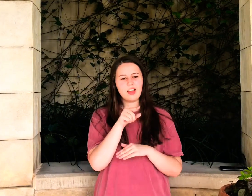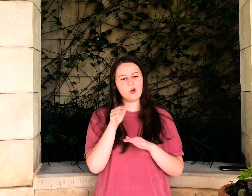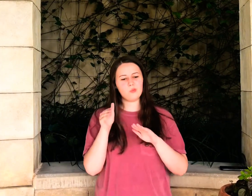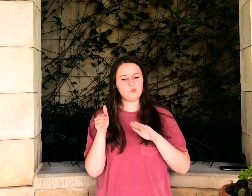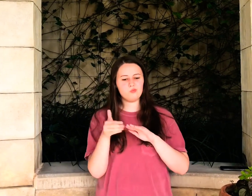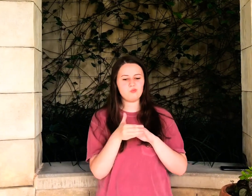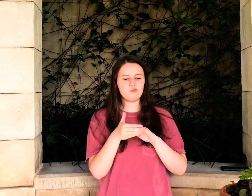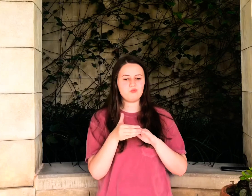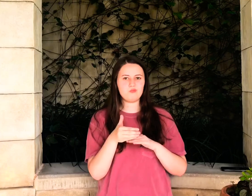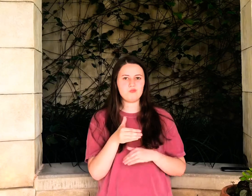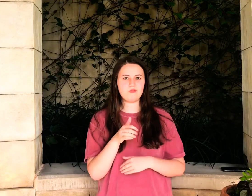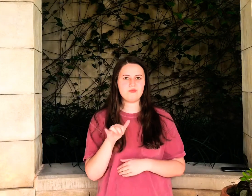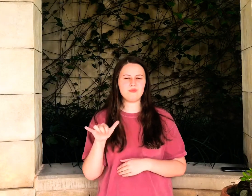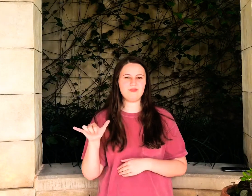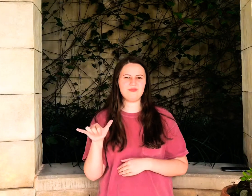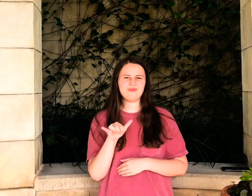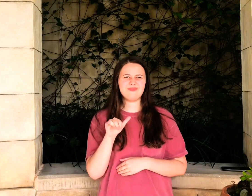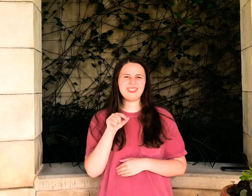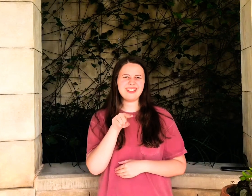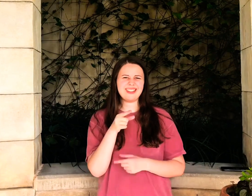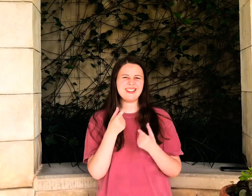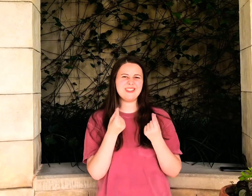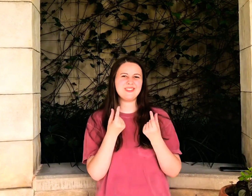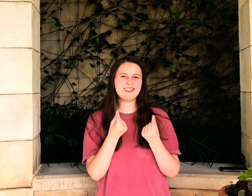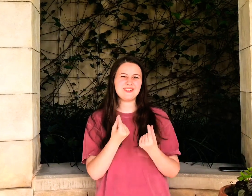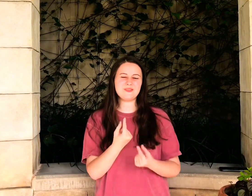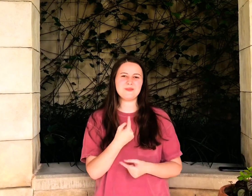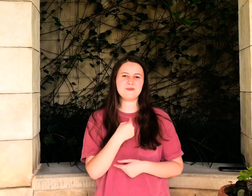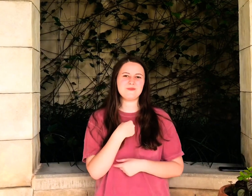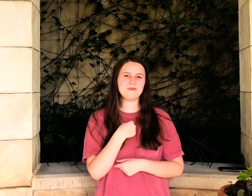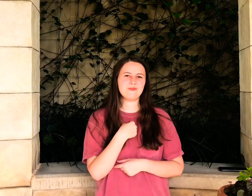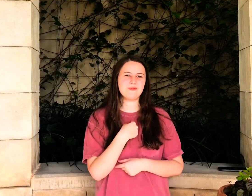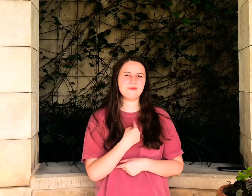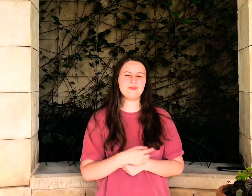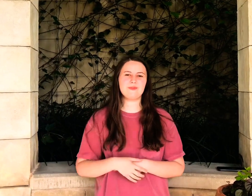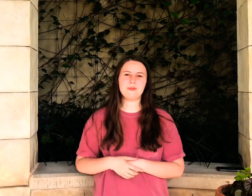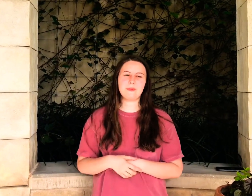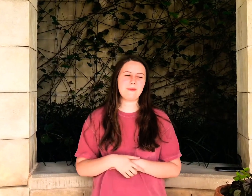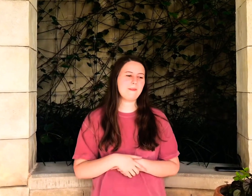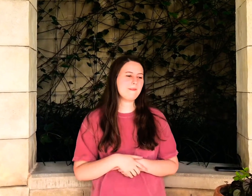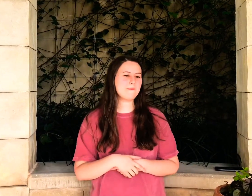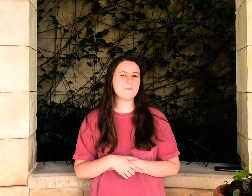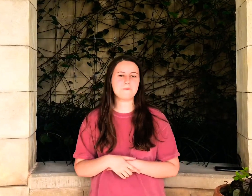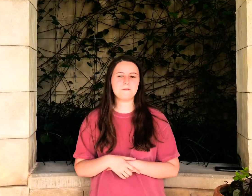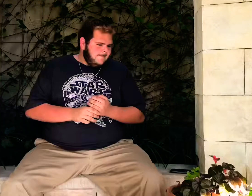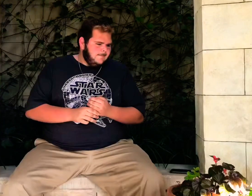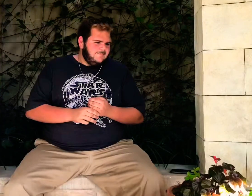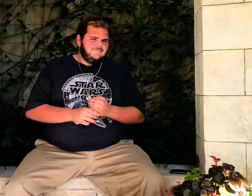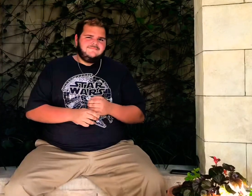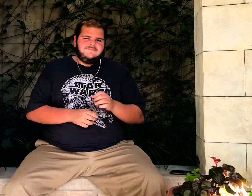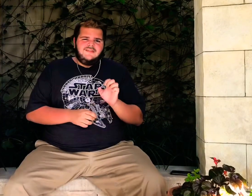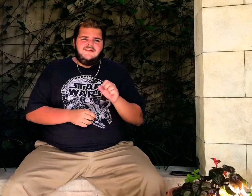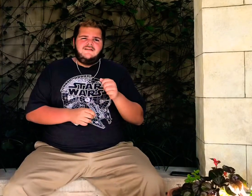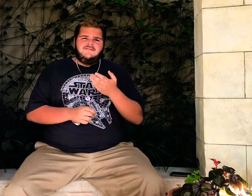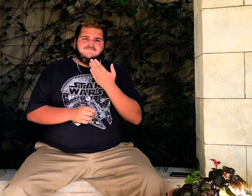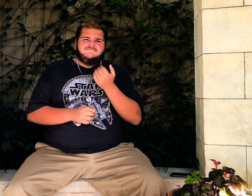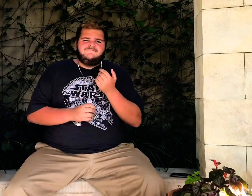I hope she cheats Like you did on me Yeah baby, I hope he shows